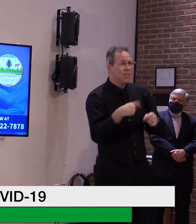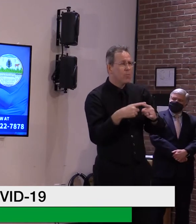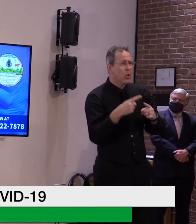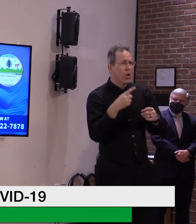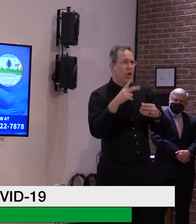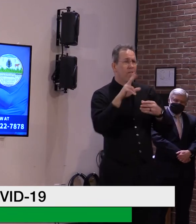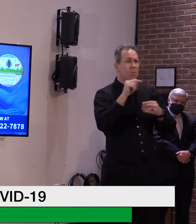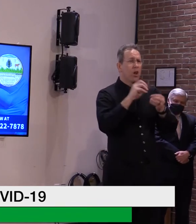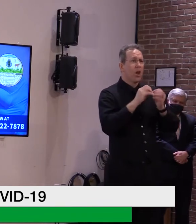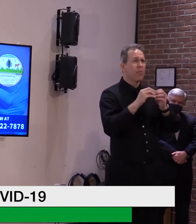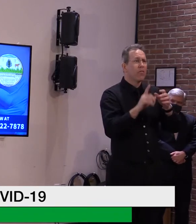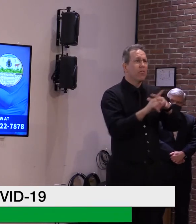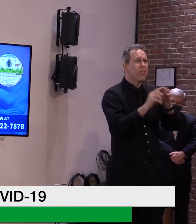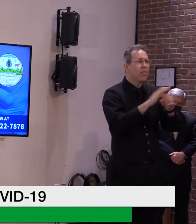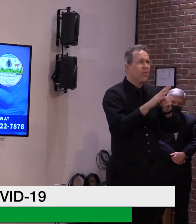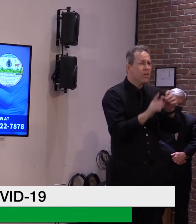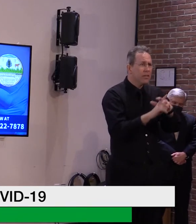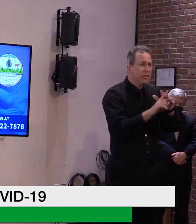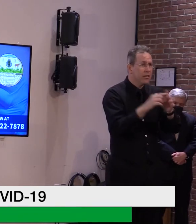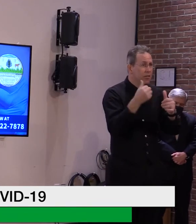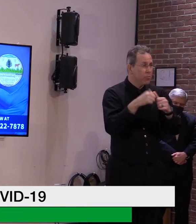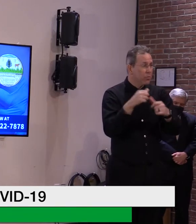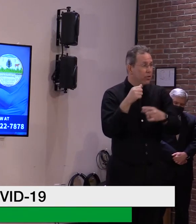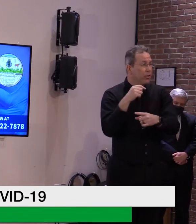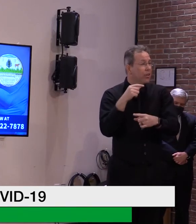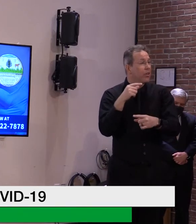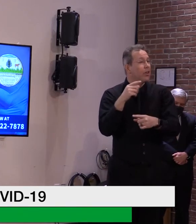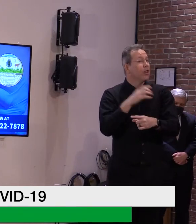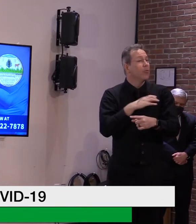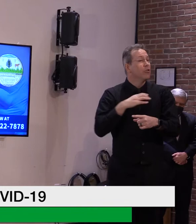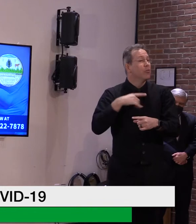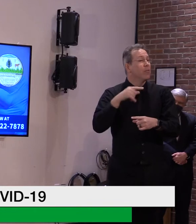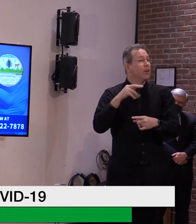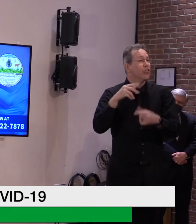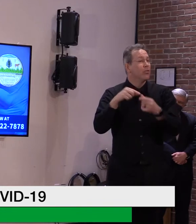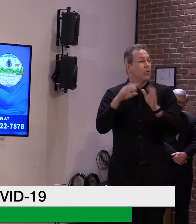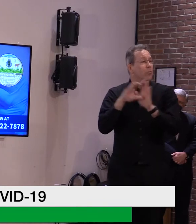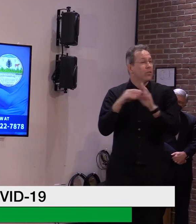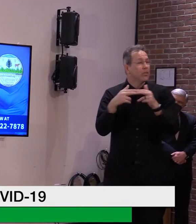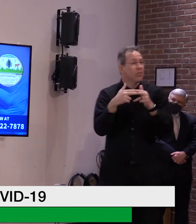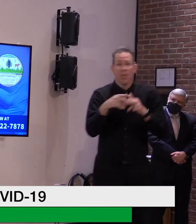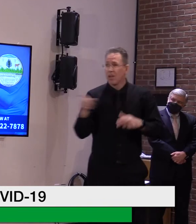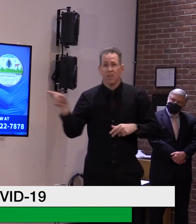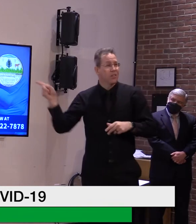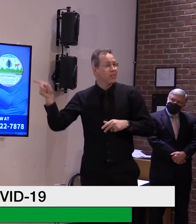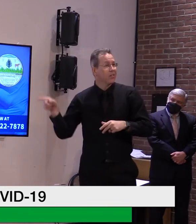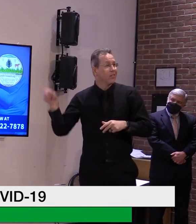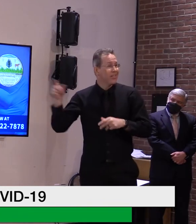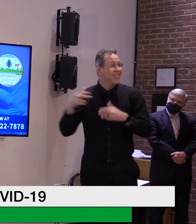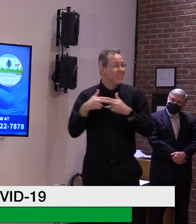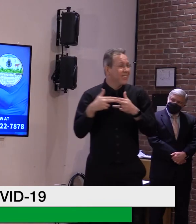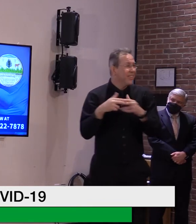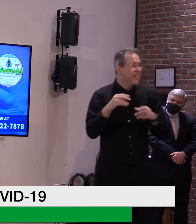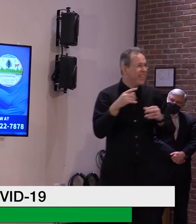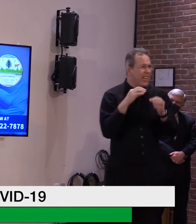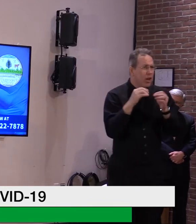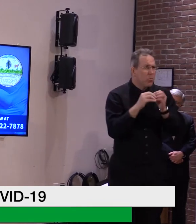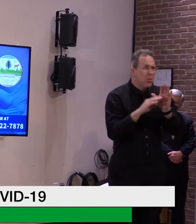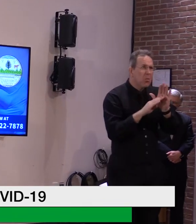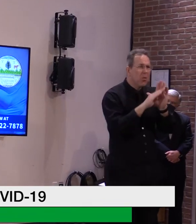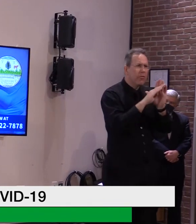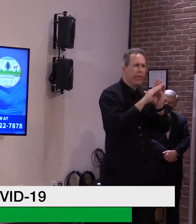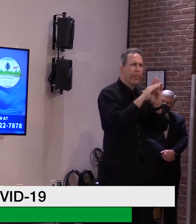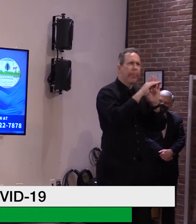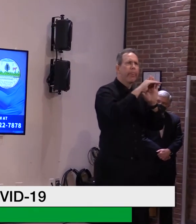Commissioner Pichak showed really indicates that. It's really leveled off in a hundred to